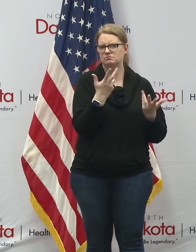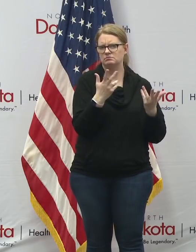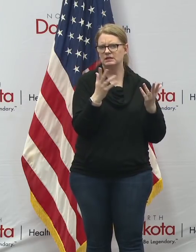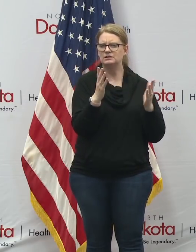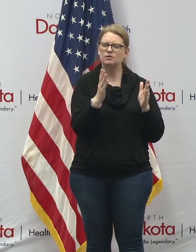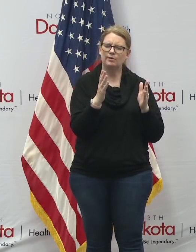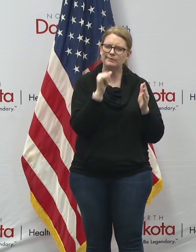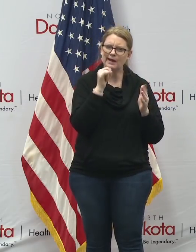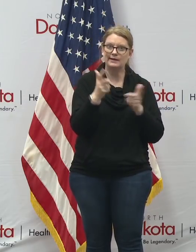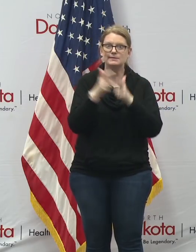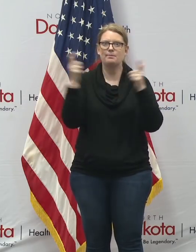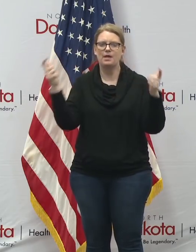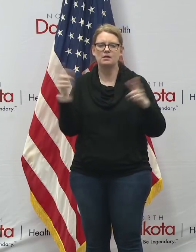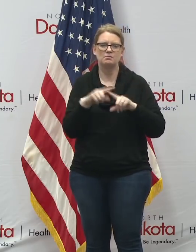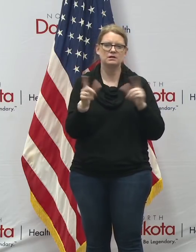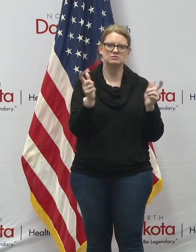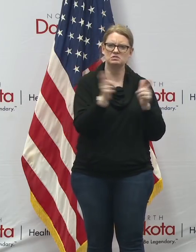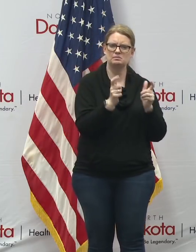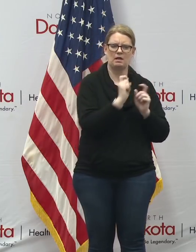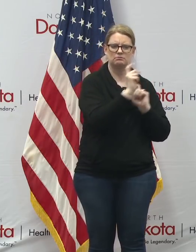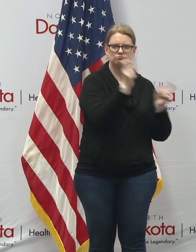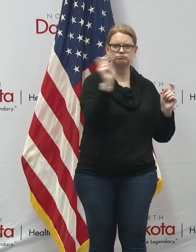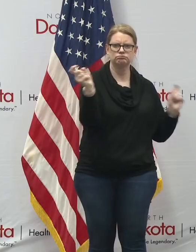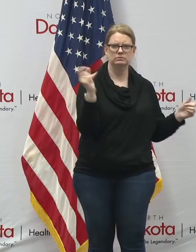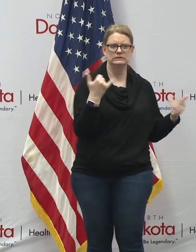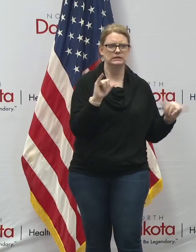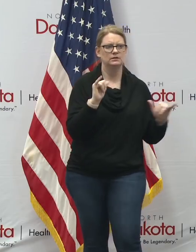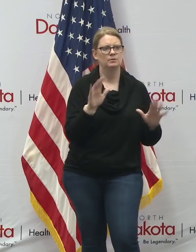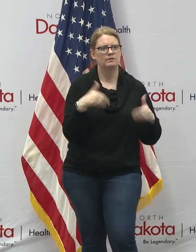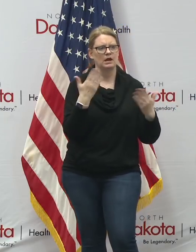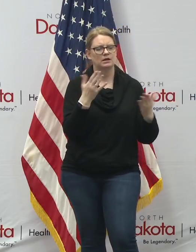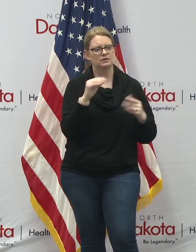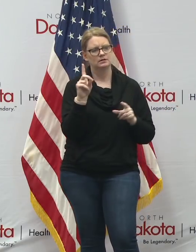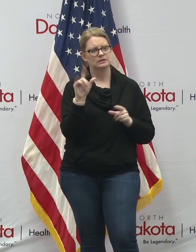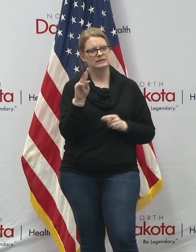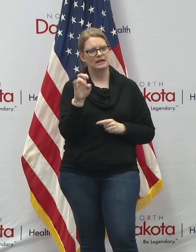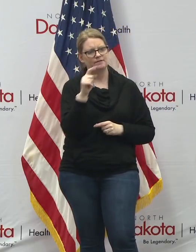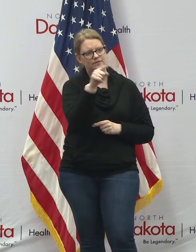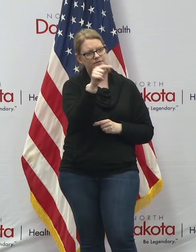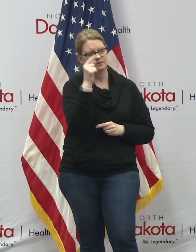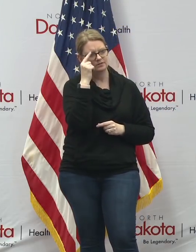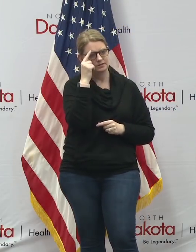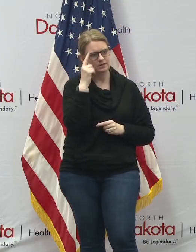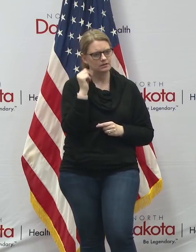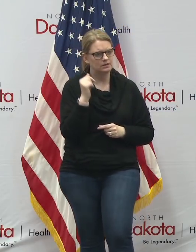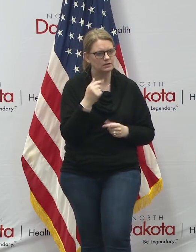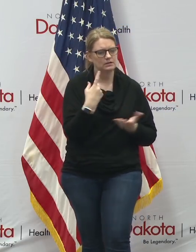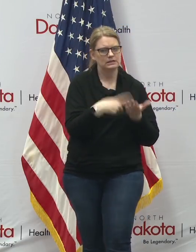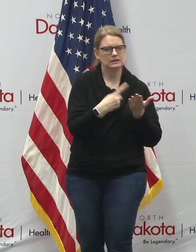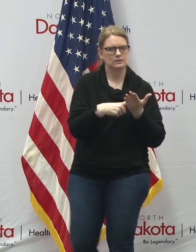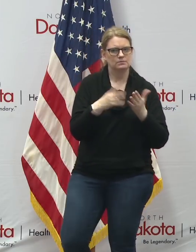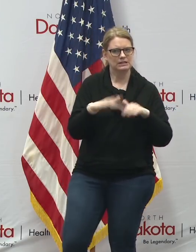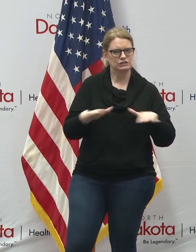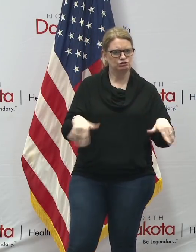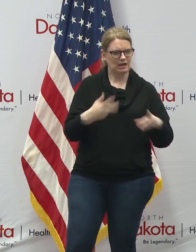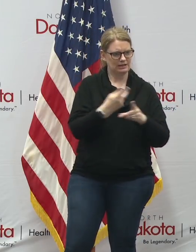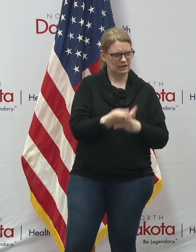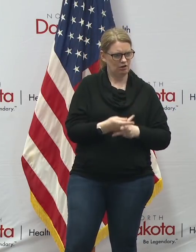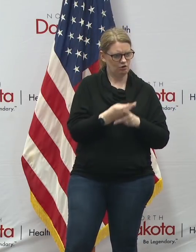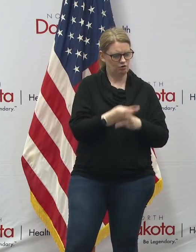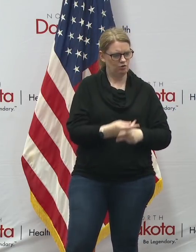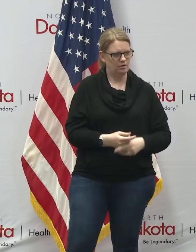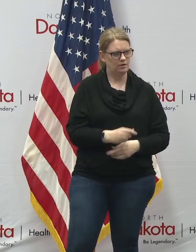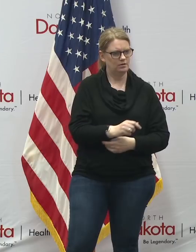quantities than hospitals dave we talked about child care a few a few days ago